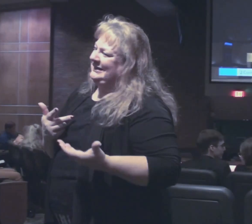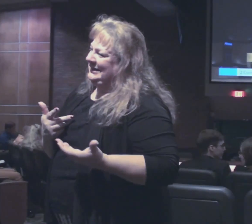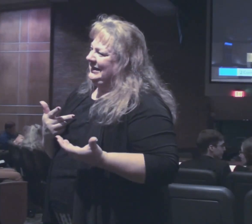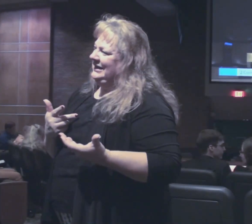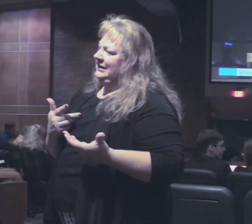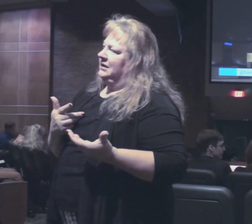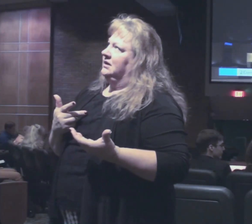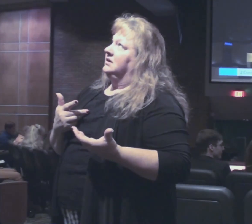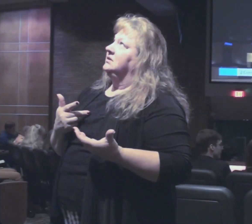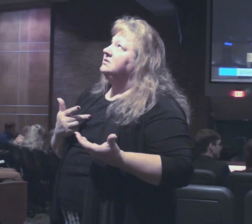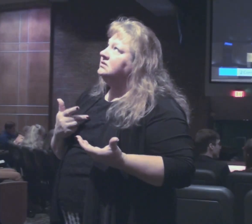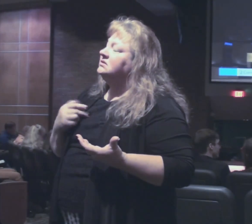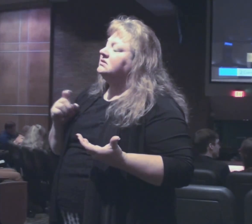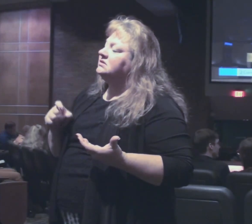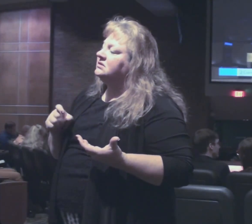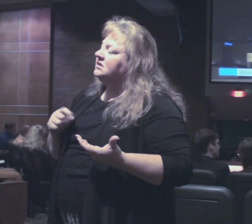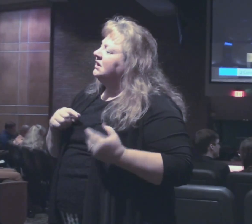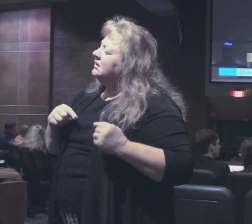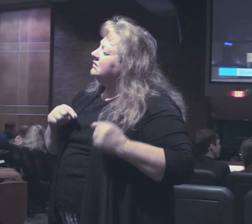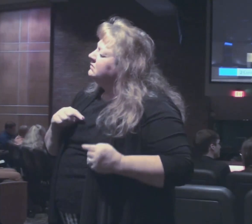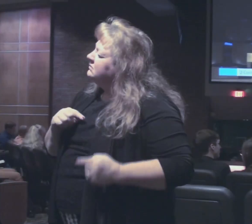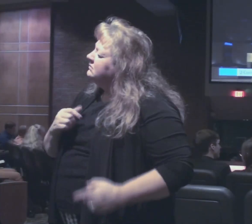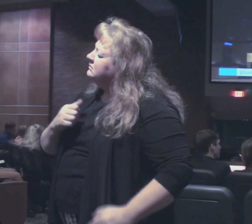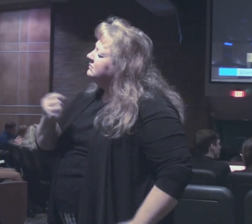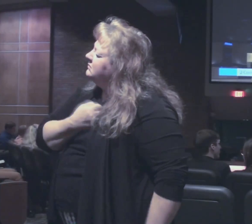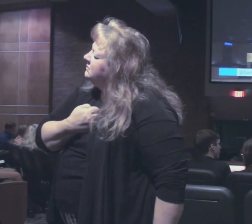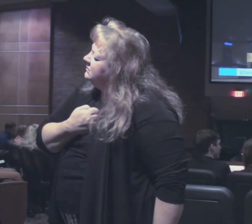do my share. But boy, this is painful.